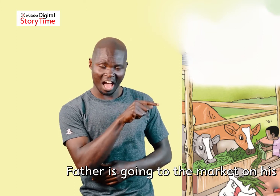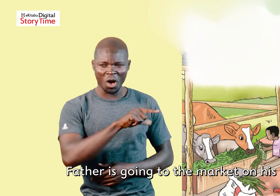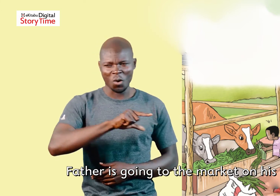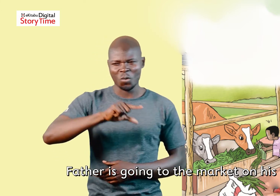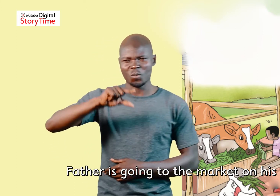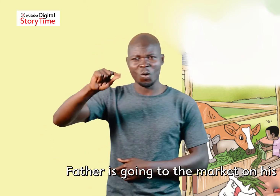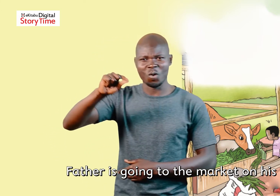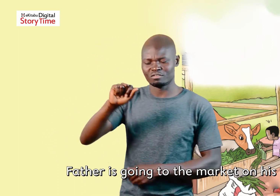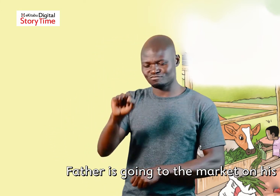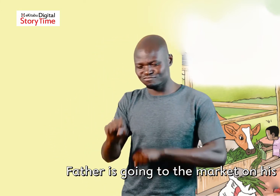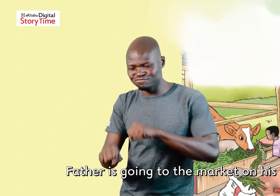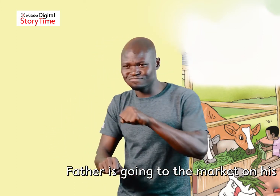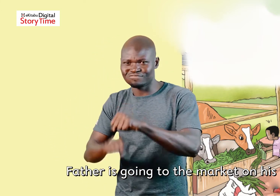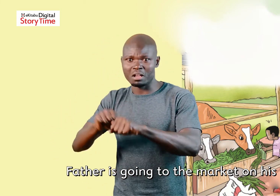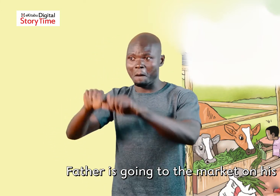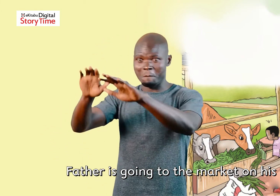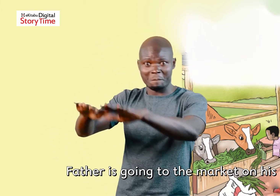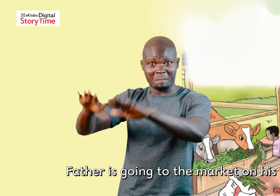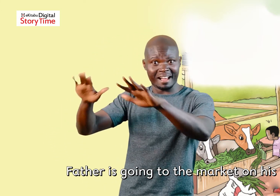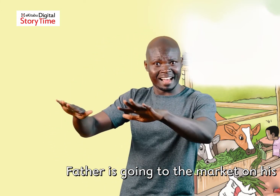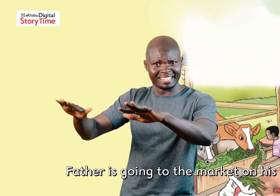Father is going to the market on his bicycle